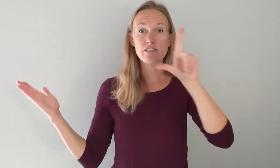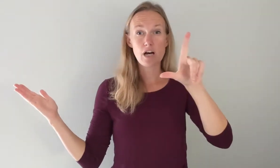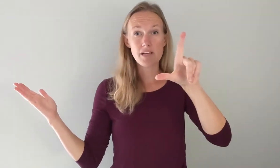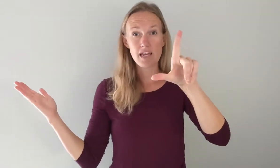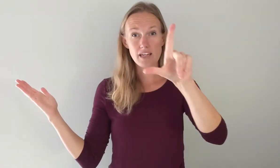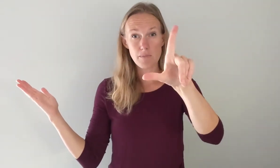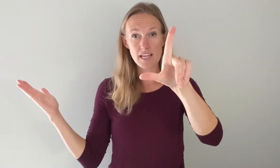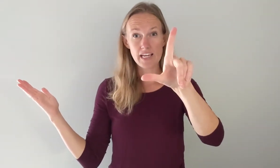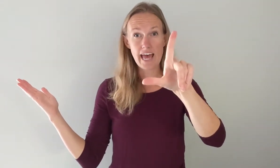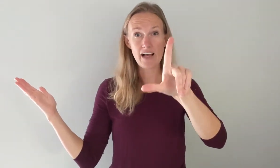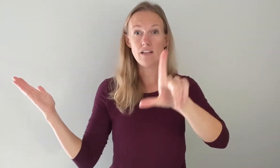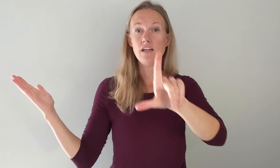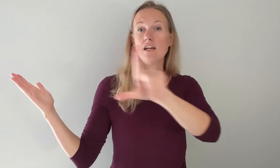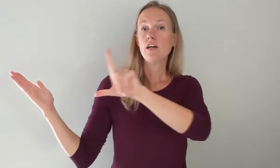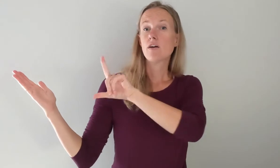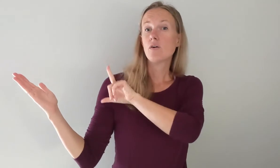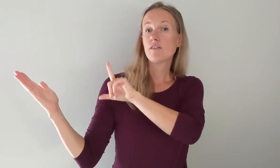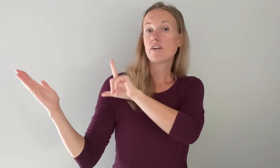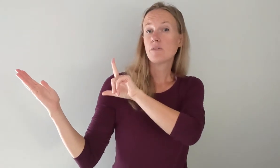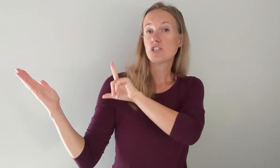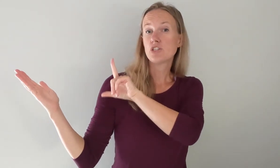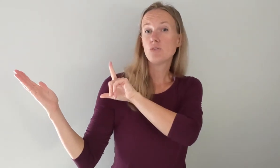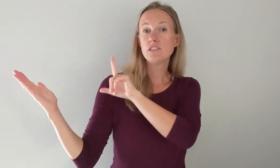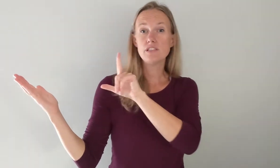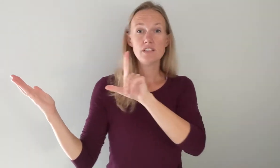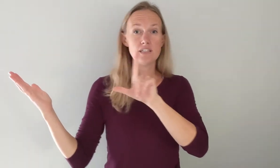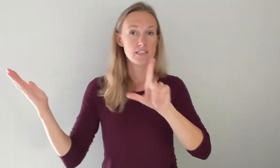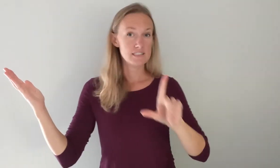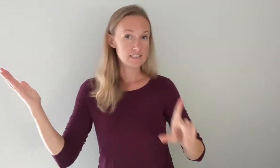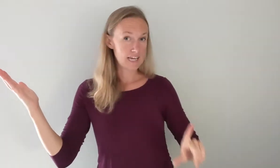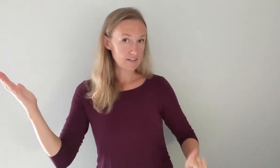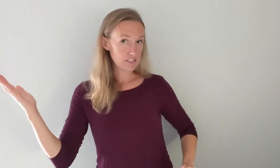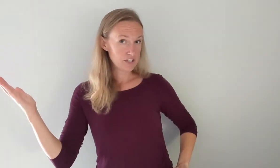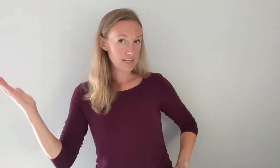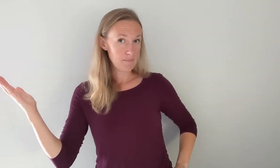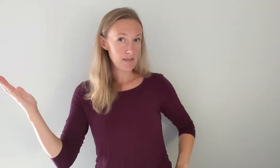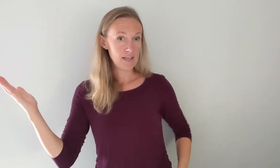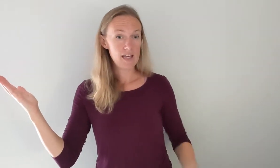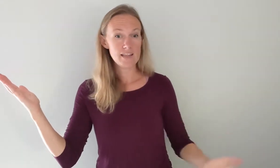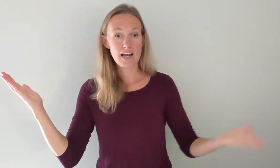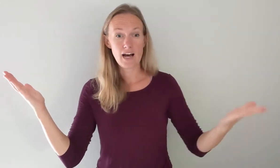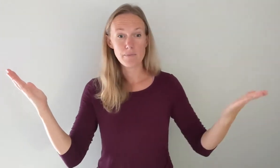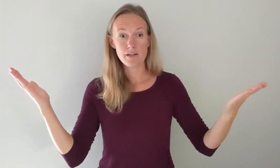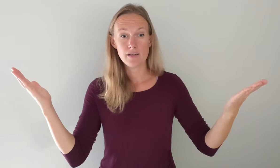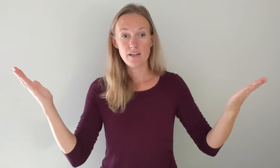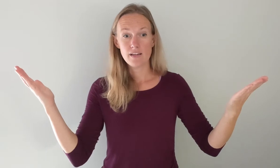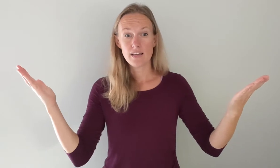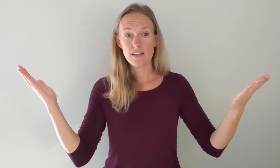dominant hand and making an L going from your shoulder down to your hip and then up. Okay